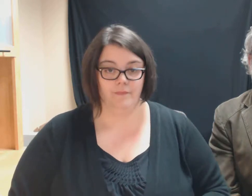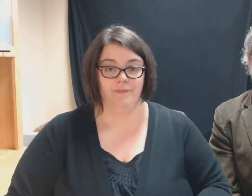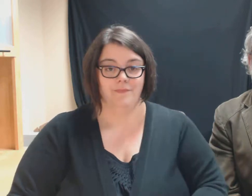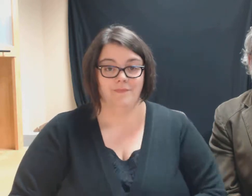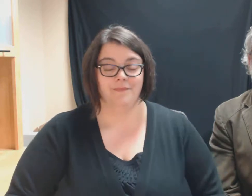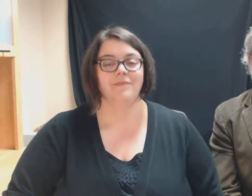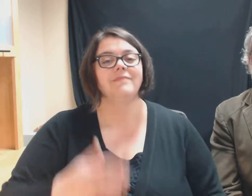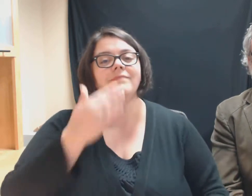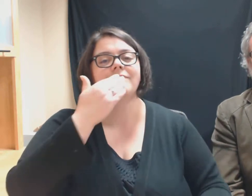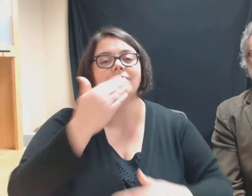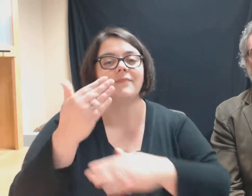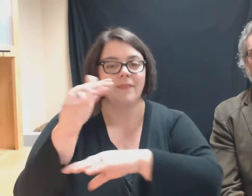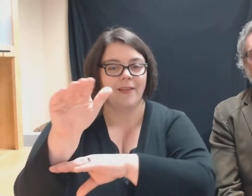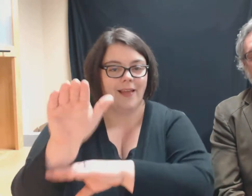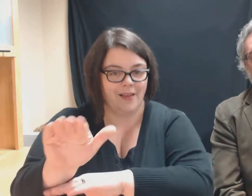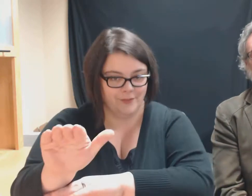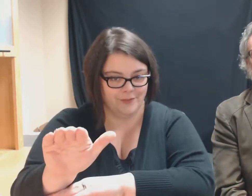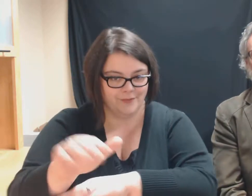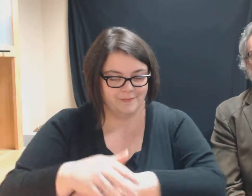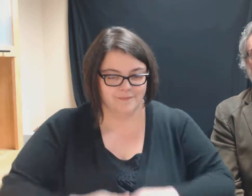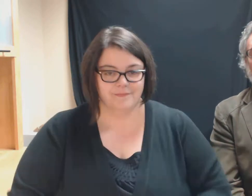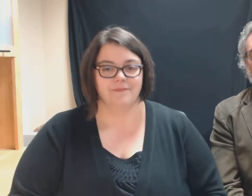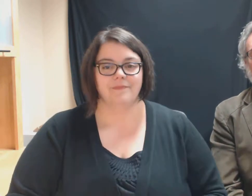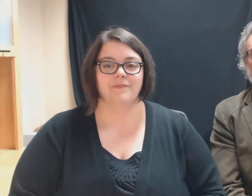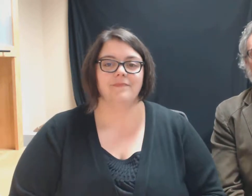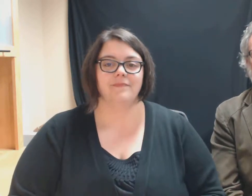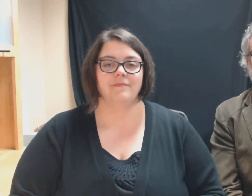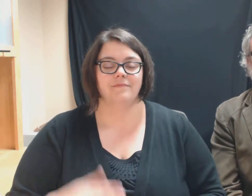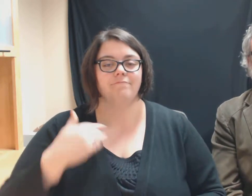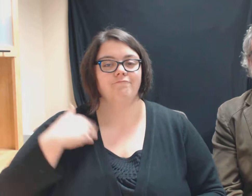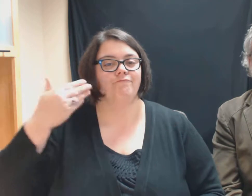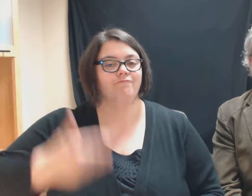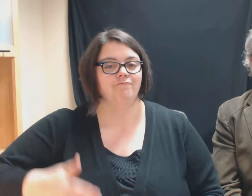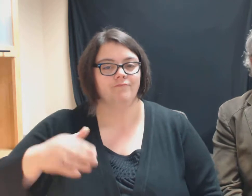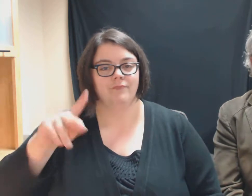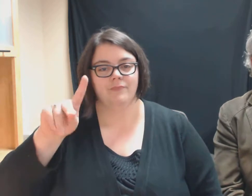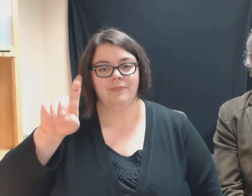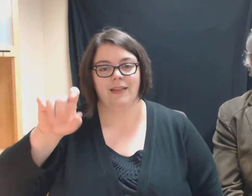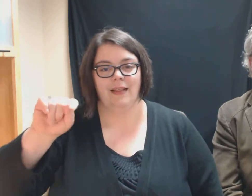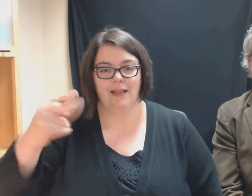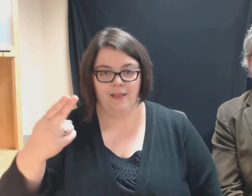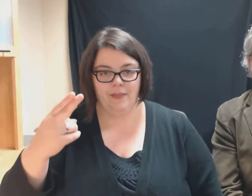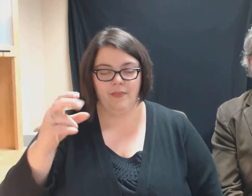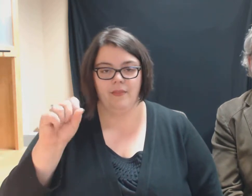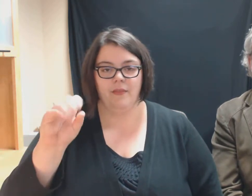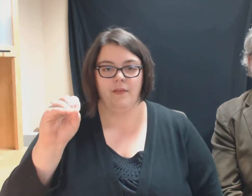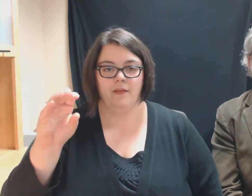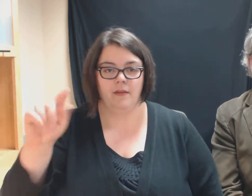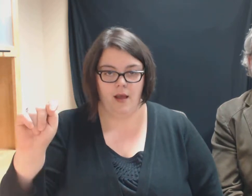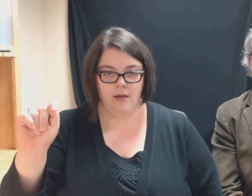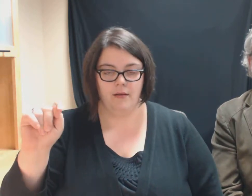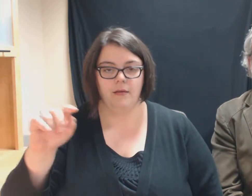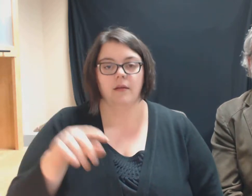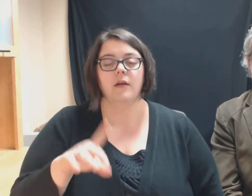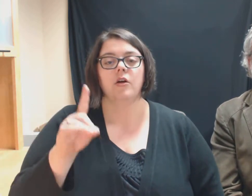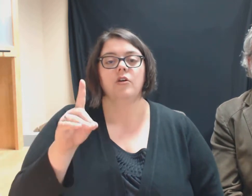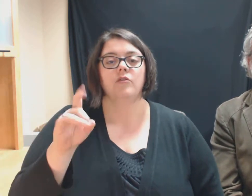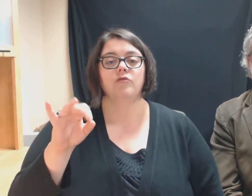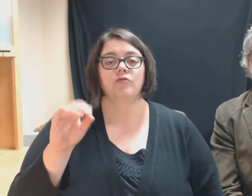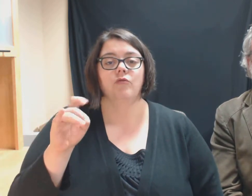Good afternoon everybody. This is Keith Scott, Director of Recovery and Peer Support,